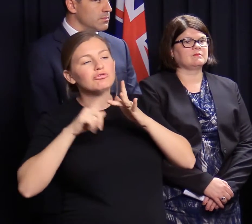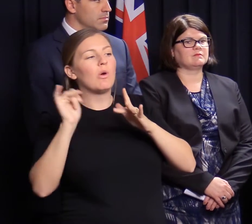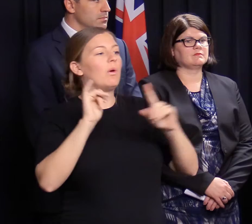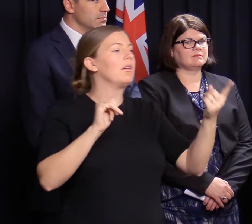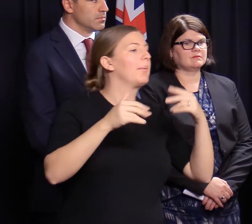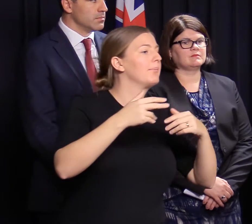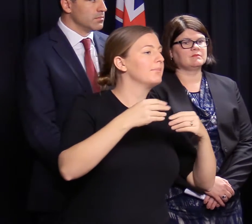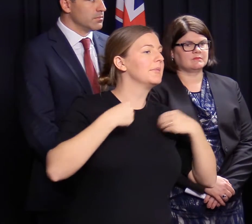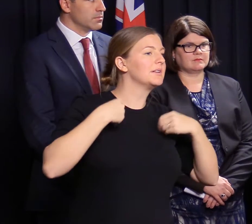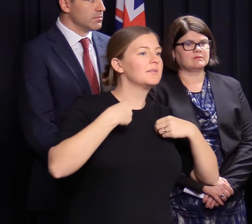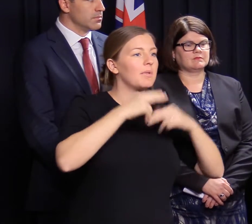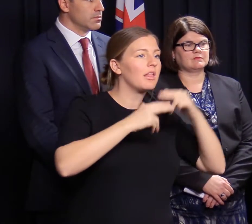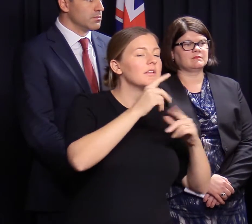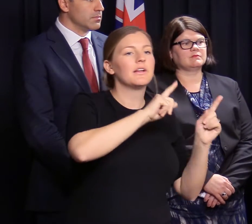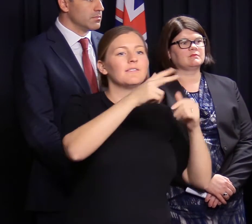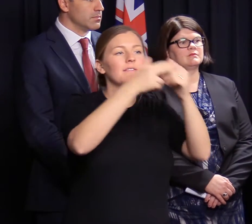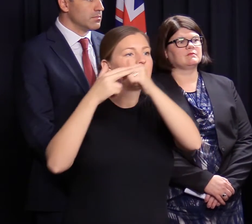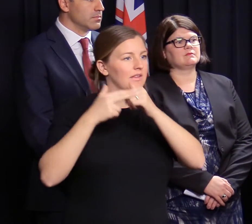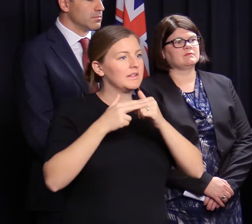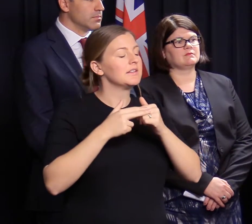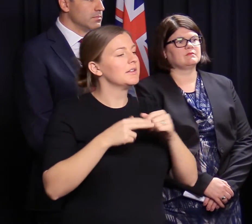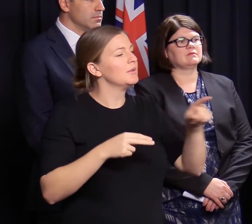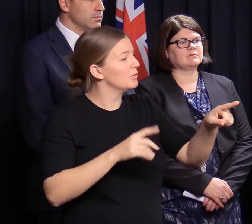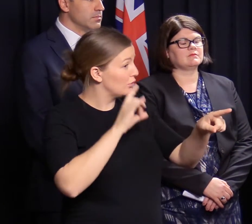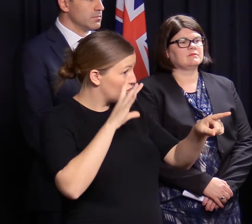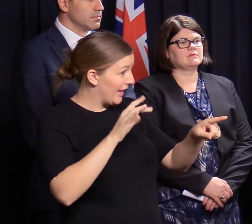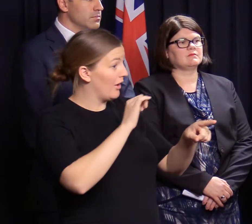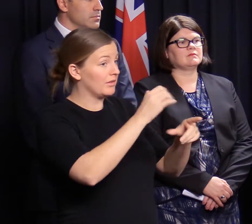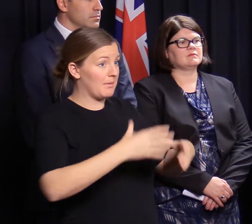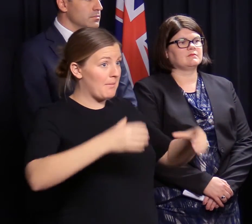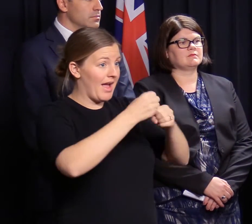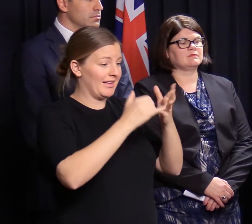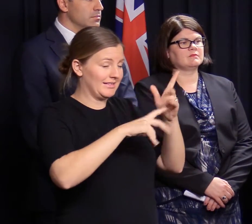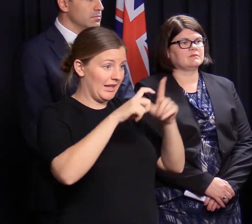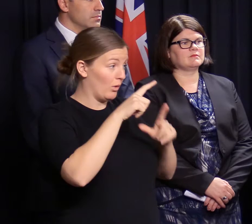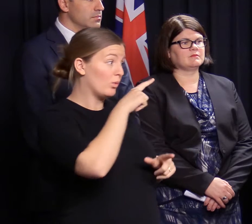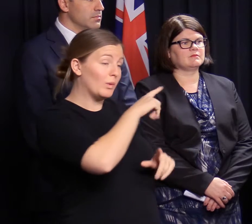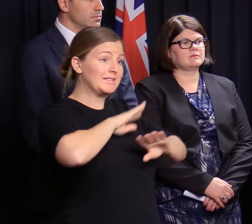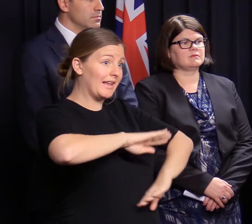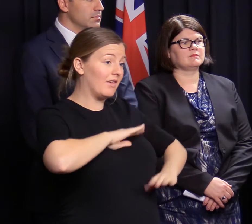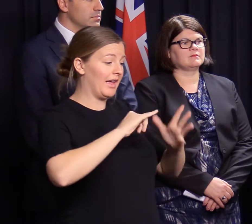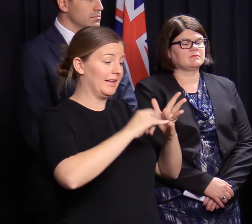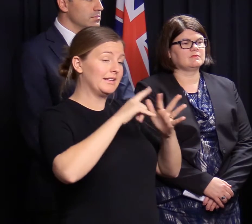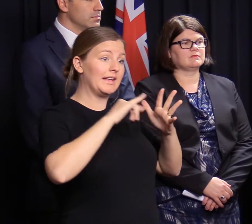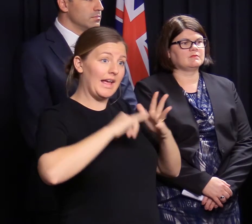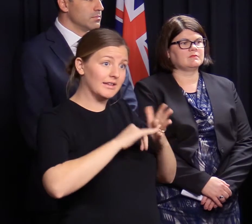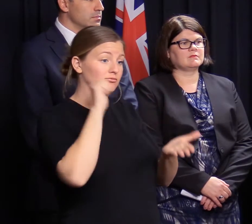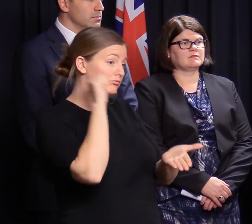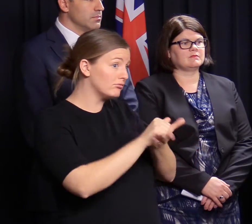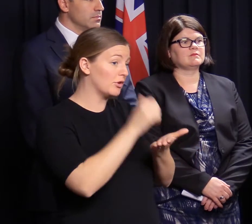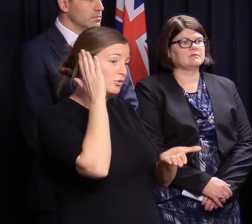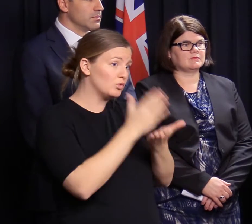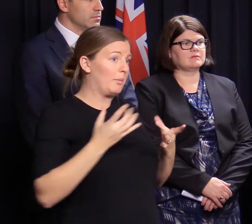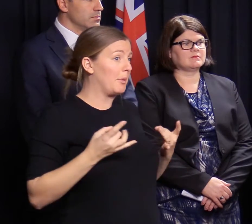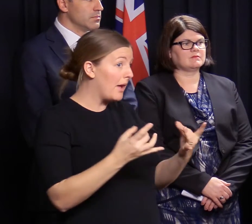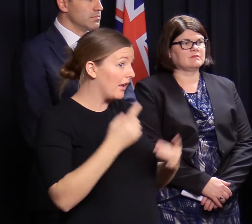themselves. And we won't know anything about those homes. So just to clarify on the sandbag issue, you're satisfied that the SCS was as prepared as it could have been for